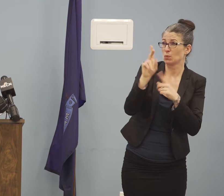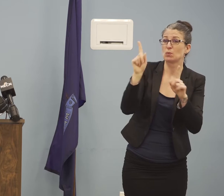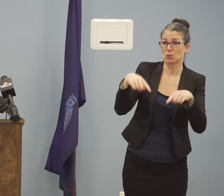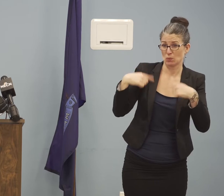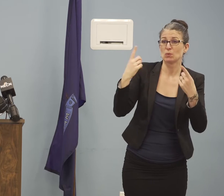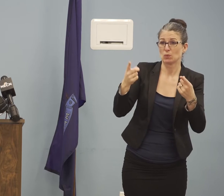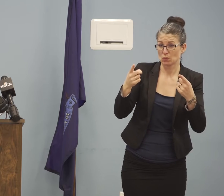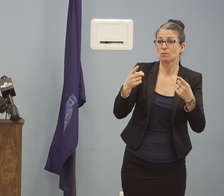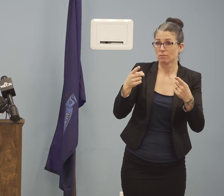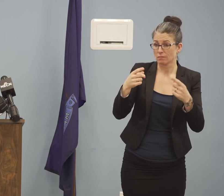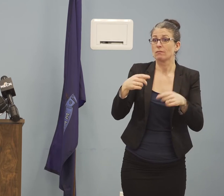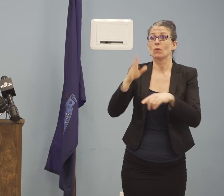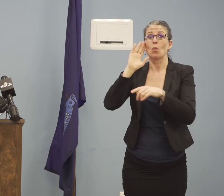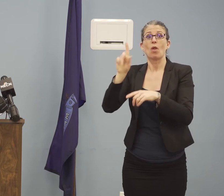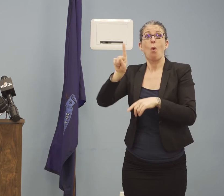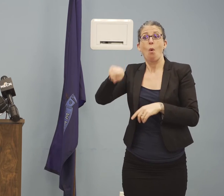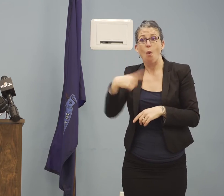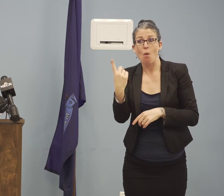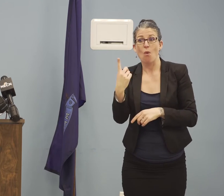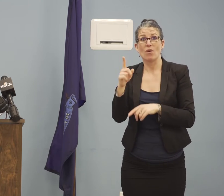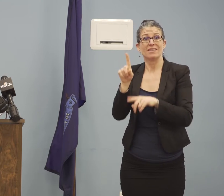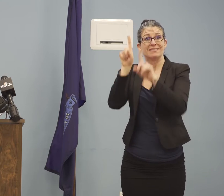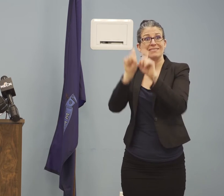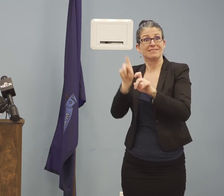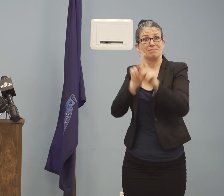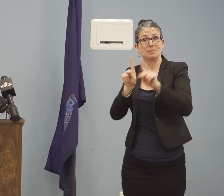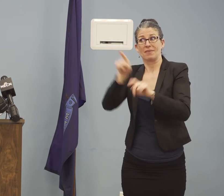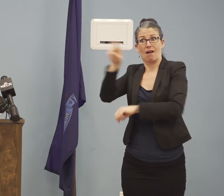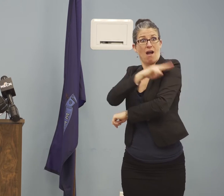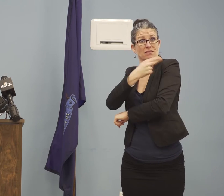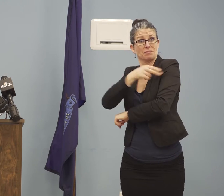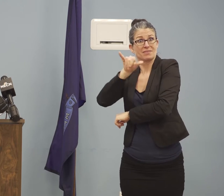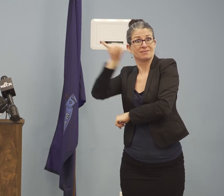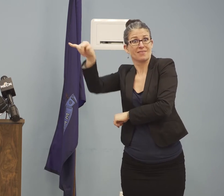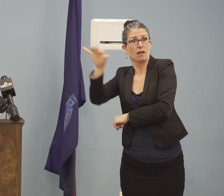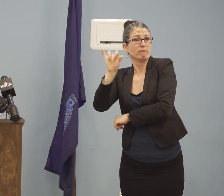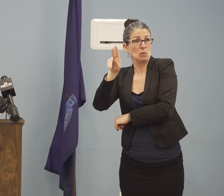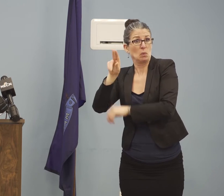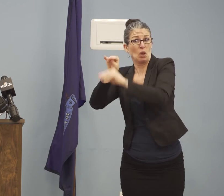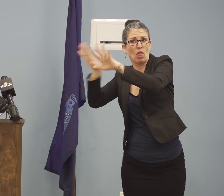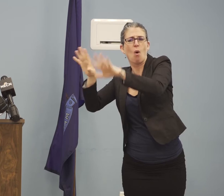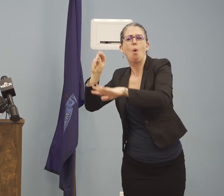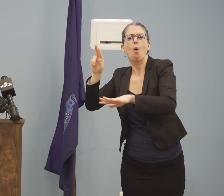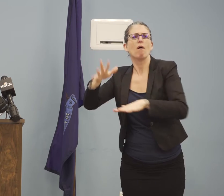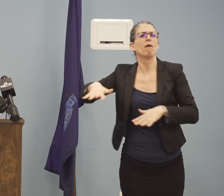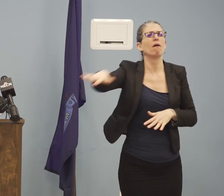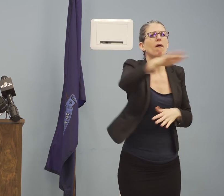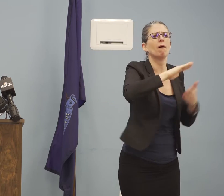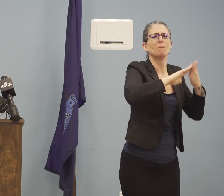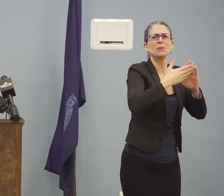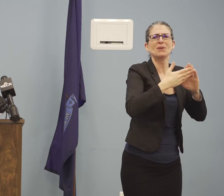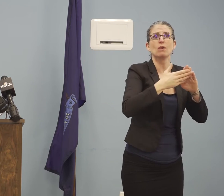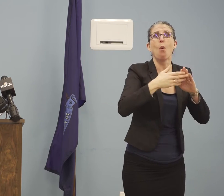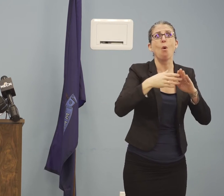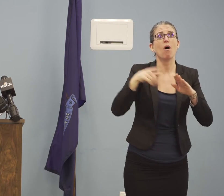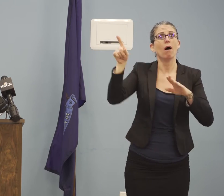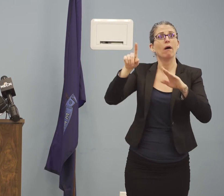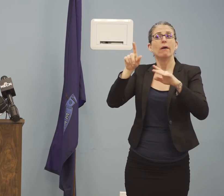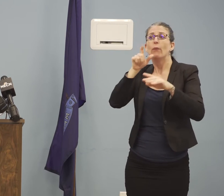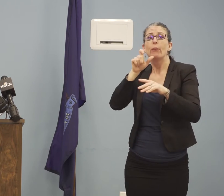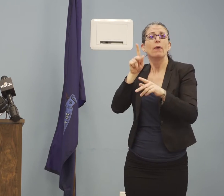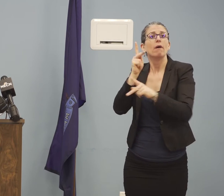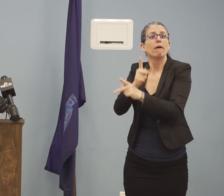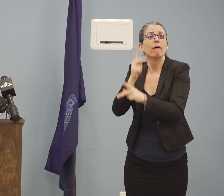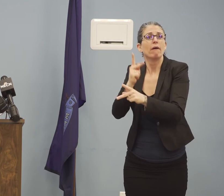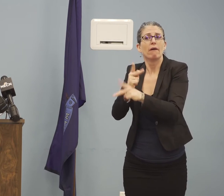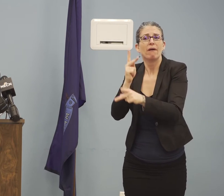hospital should be tested? Does it mean that we should test healthcare workers and emergency medical providers, first